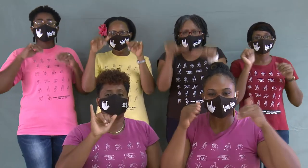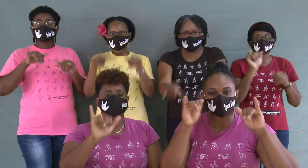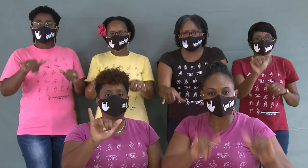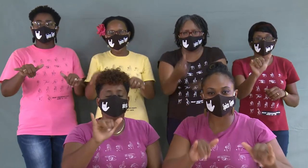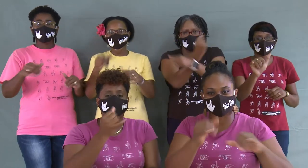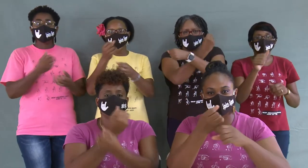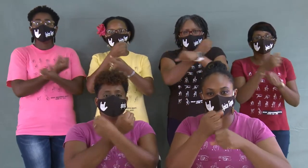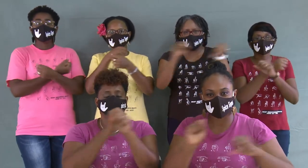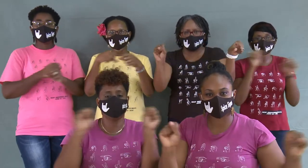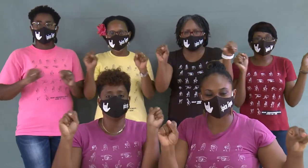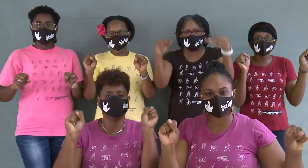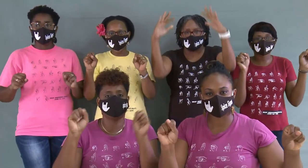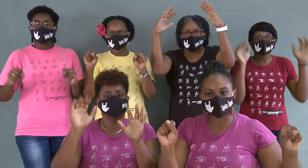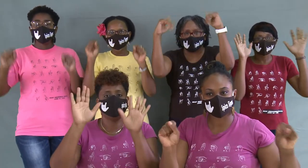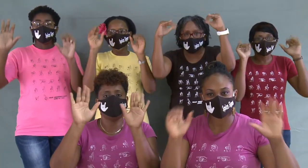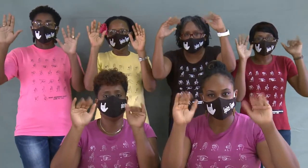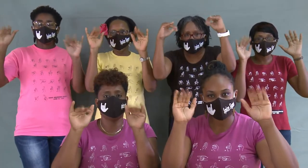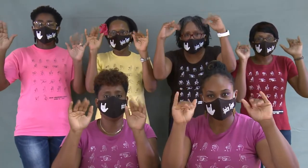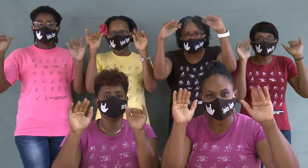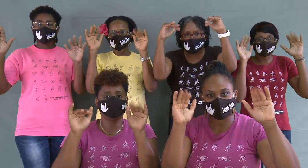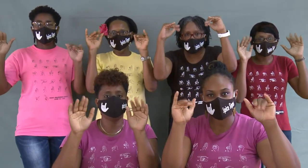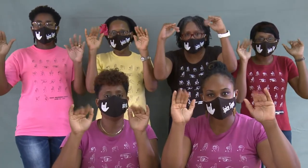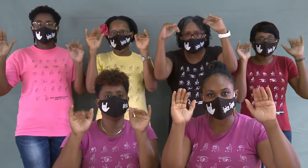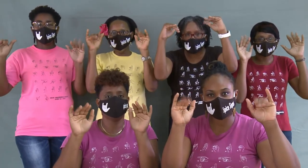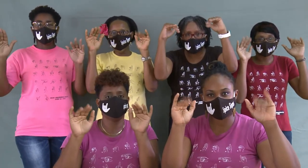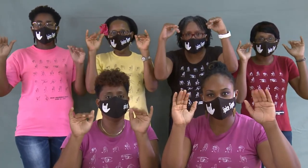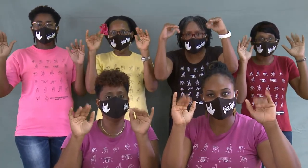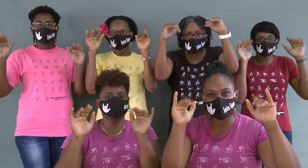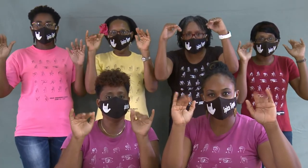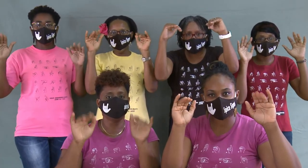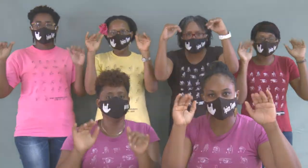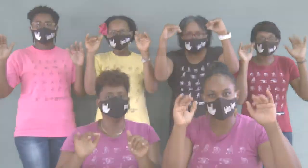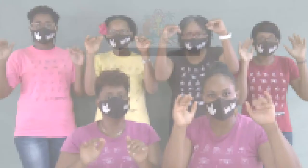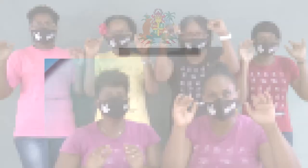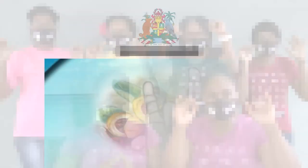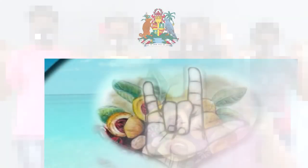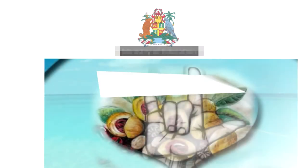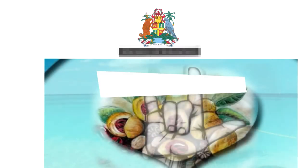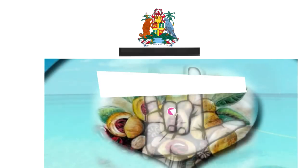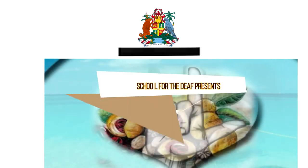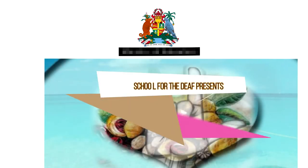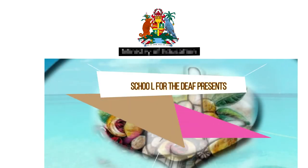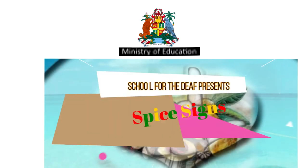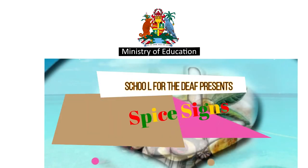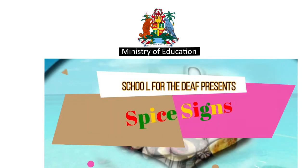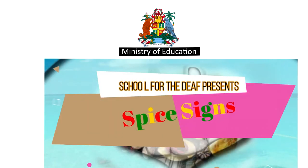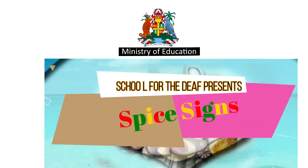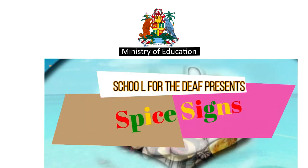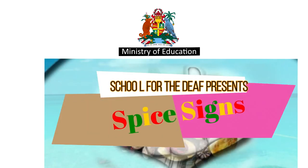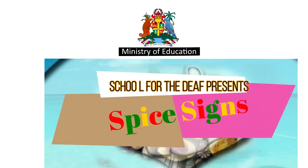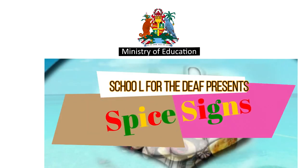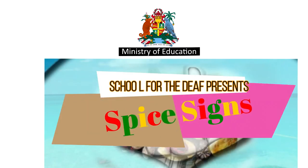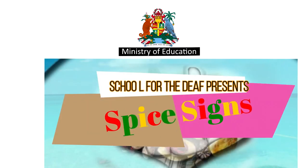stay safe bye bye bye bye bye bye bye You